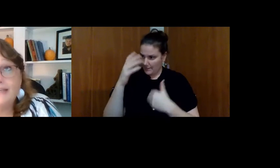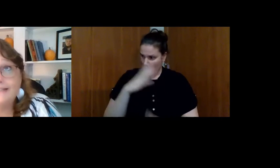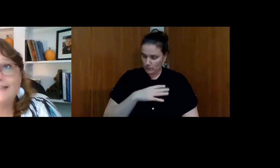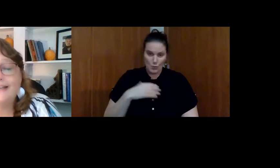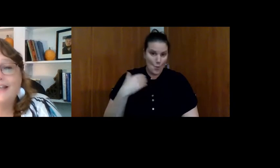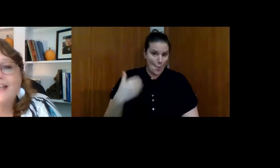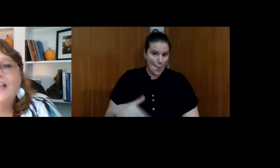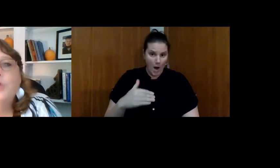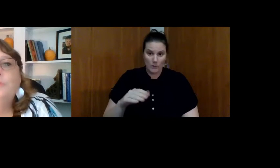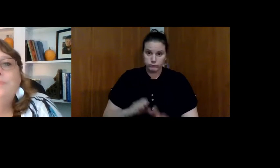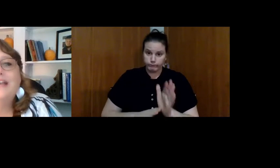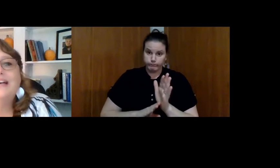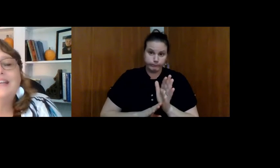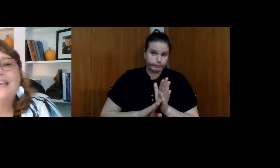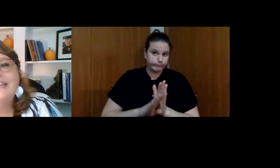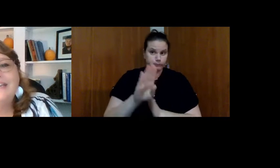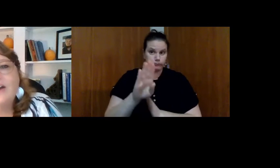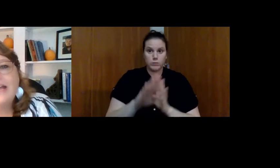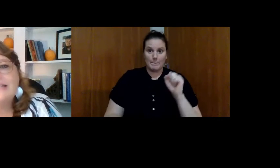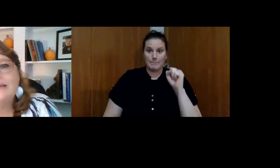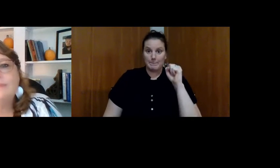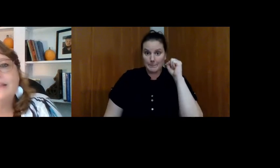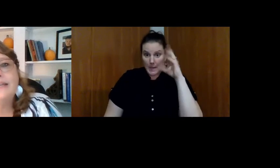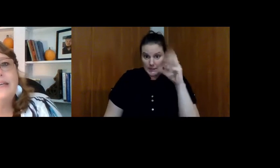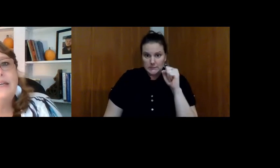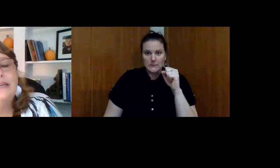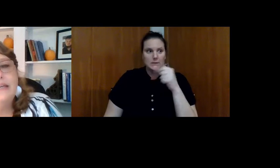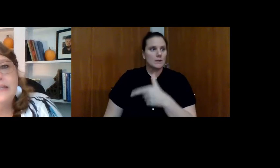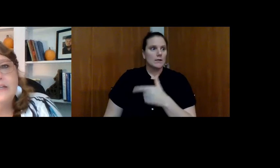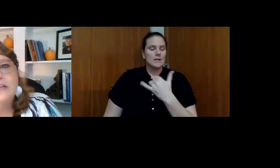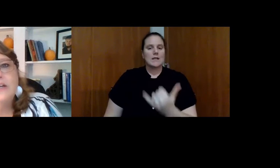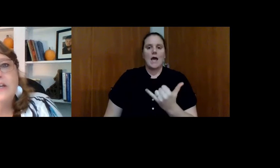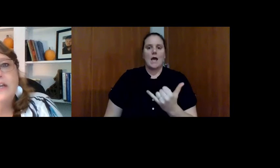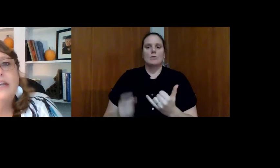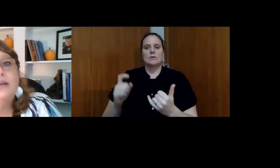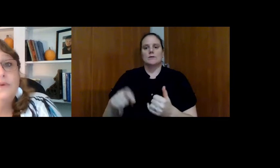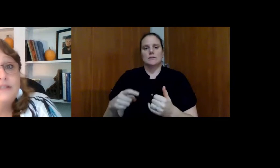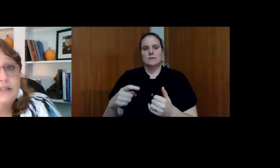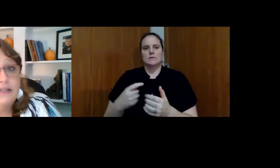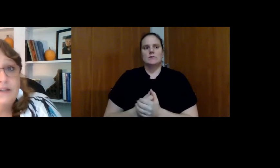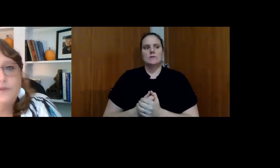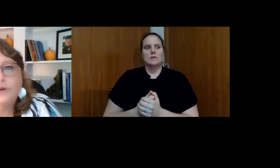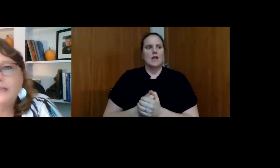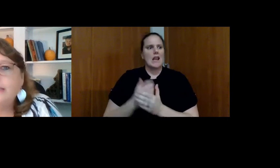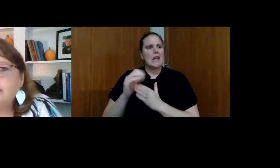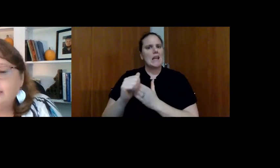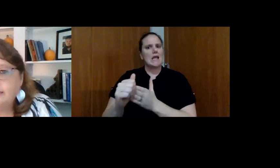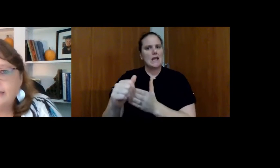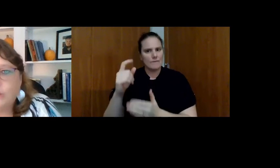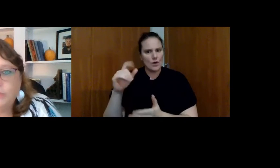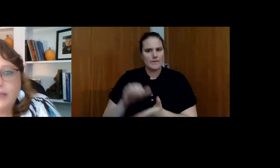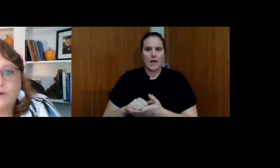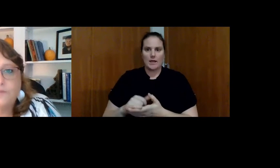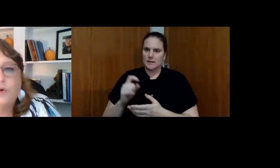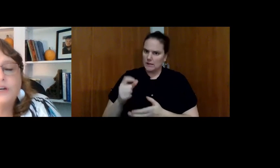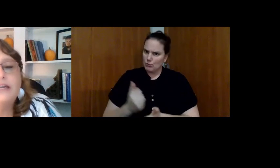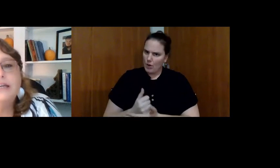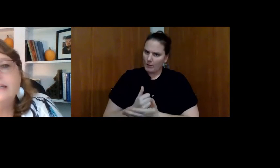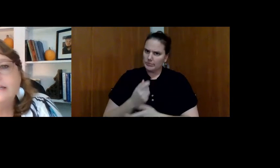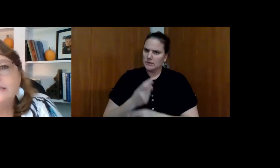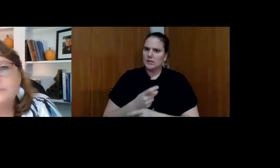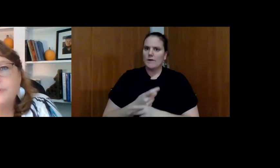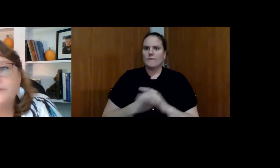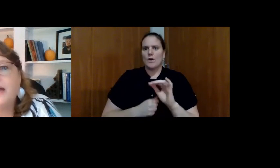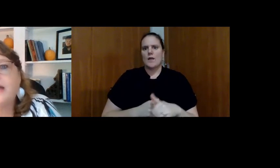amazing because he now had somebody that he needed. He was the lead for. He needed to help care for.